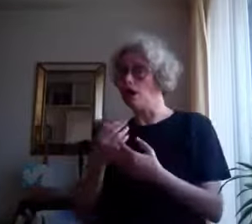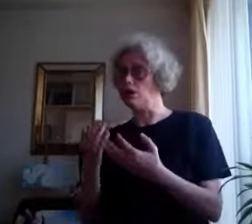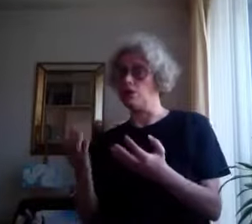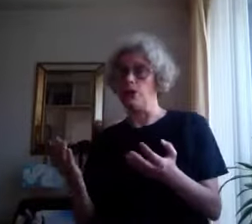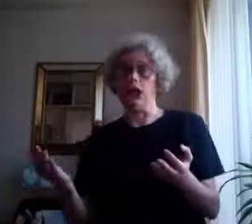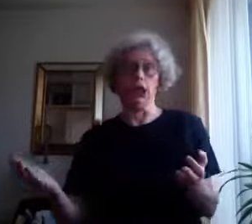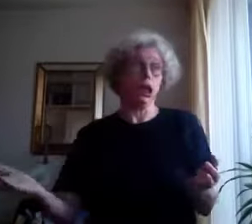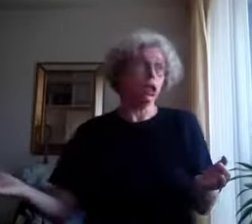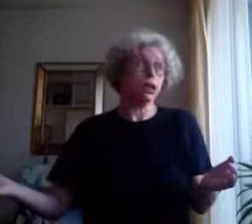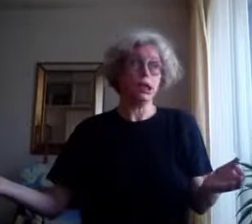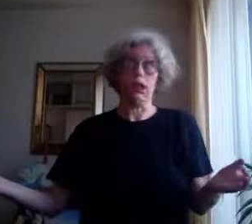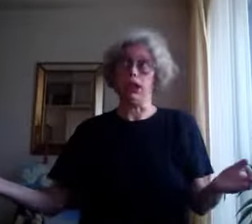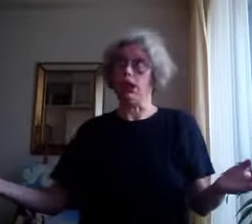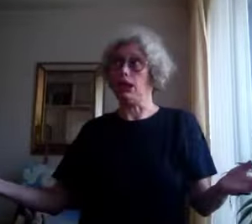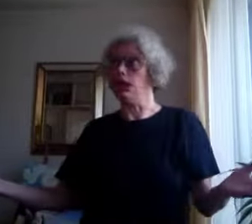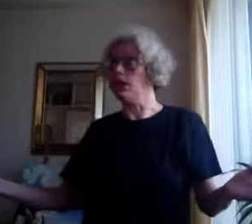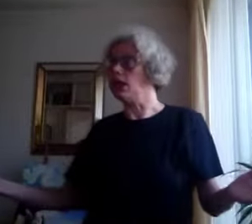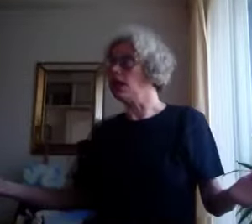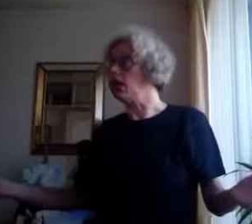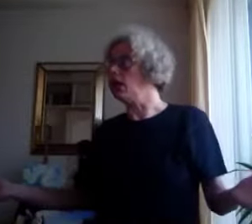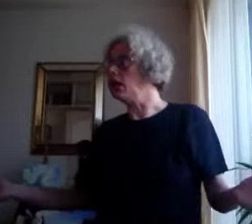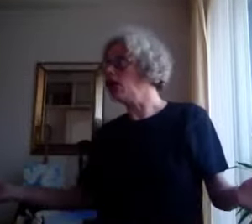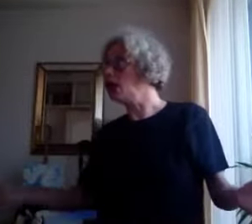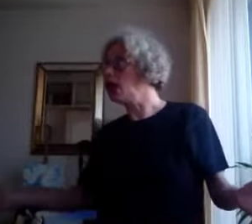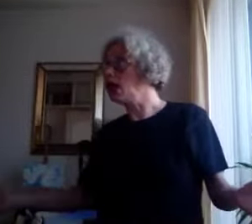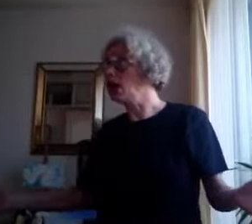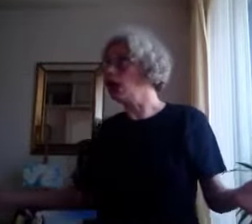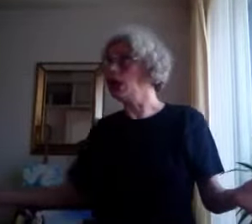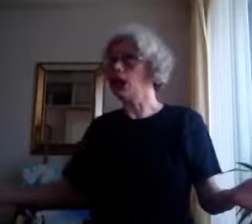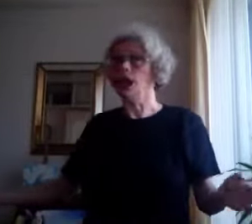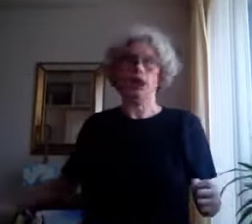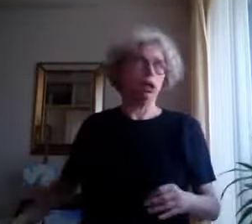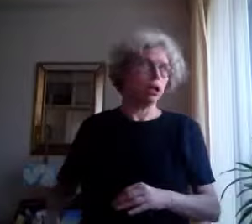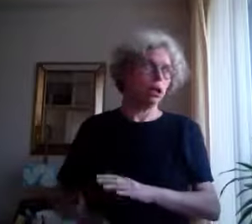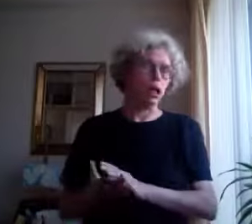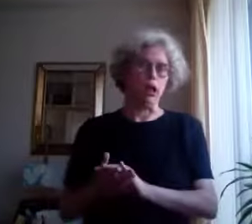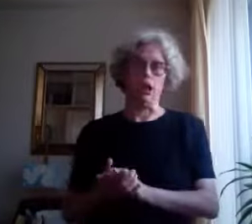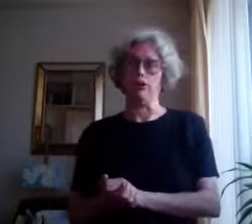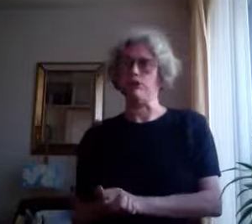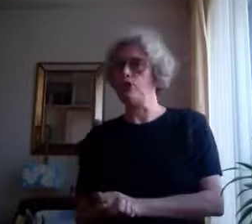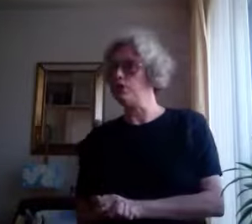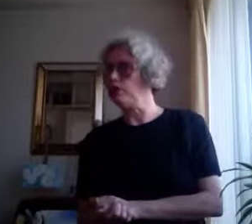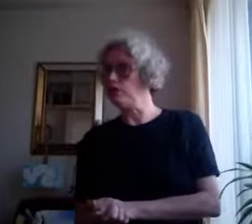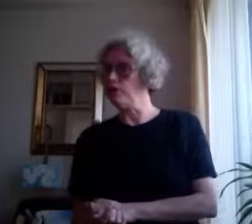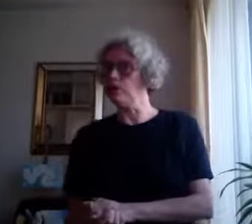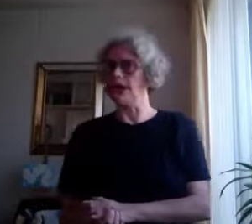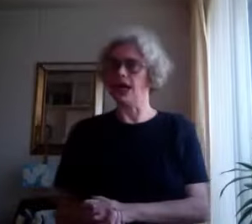we need, they say. Live together